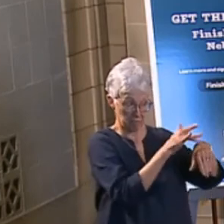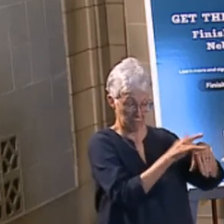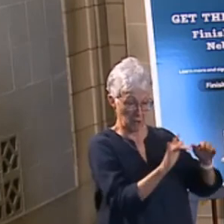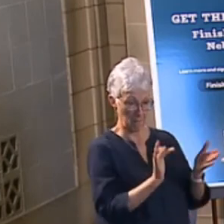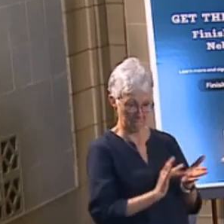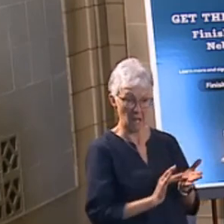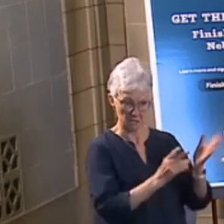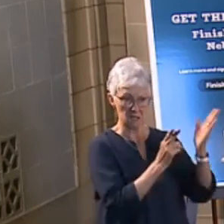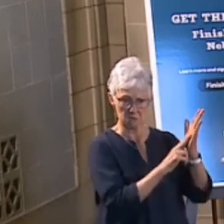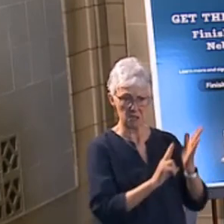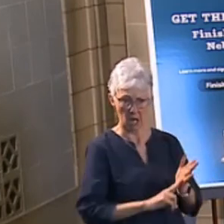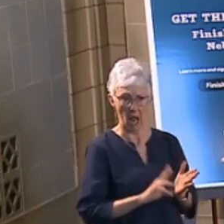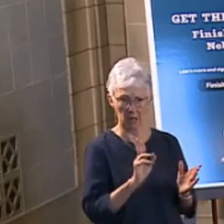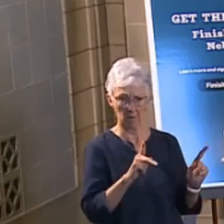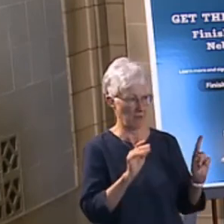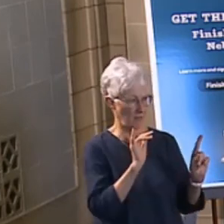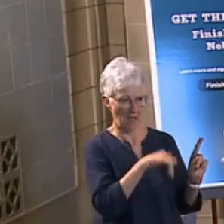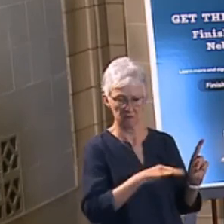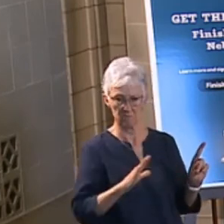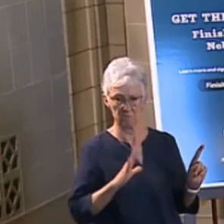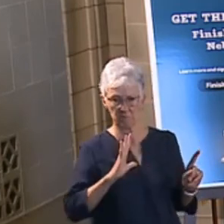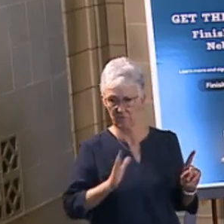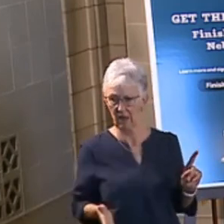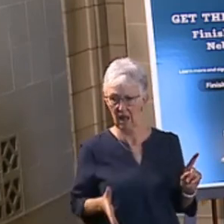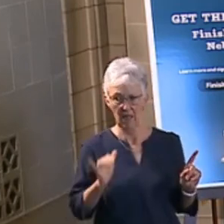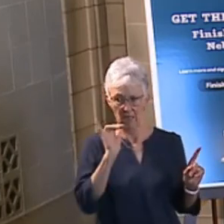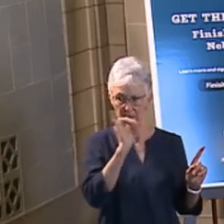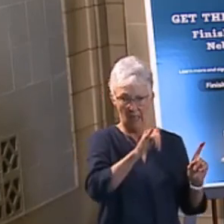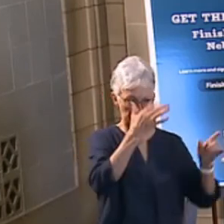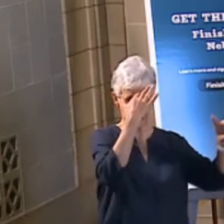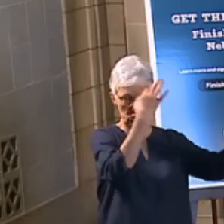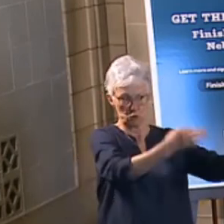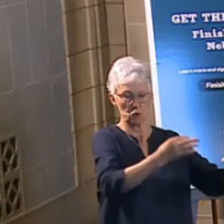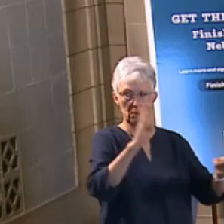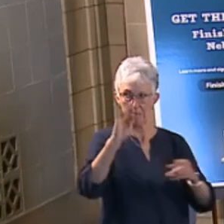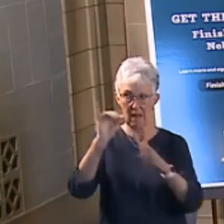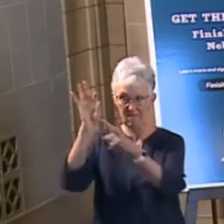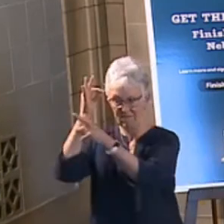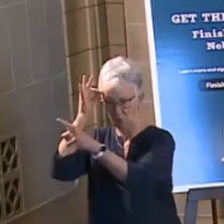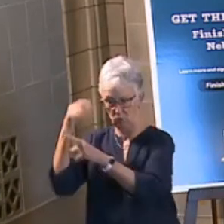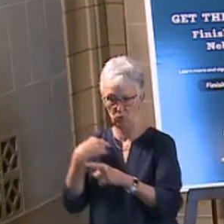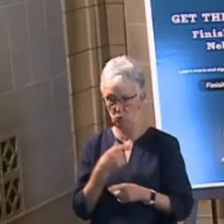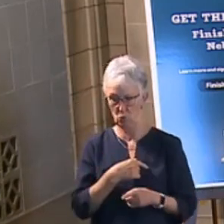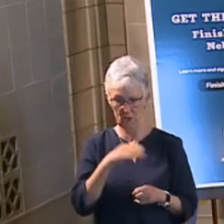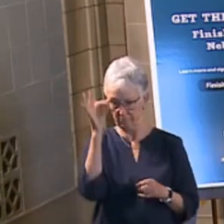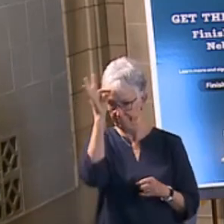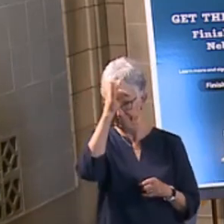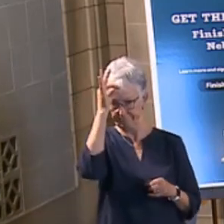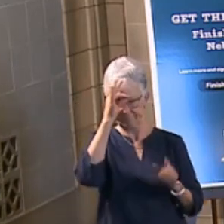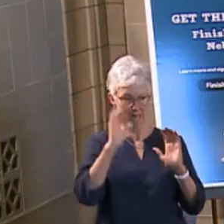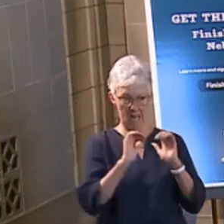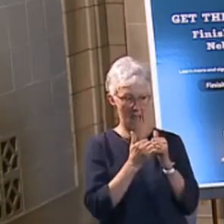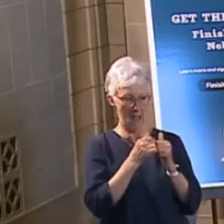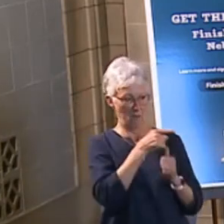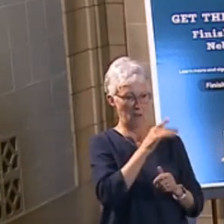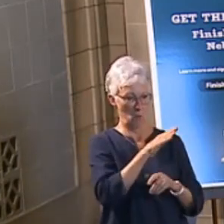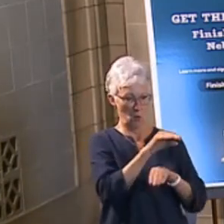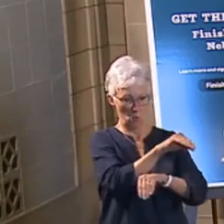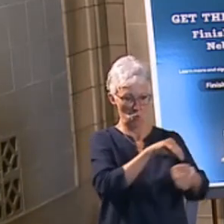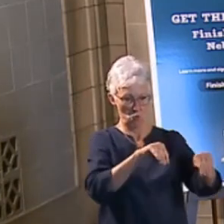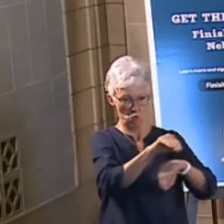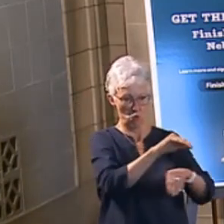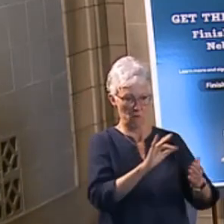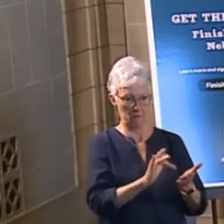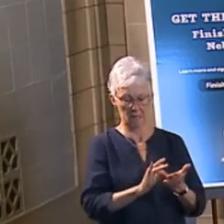those allocations are determined by the Federal Government. We don't have any insight into how they're going to move those around to the various pharmacies.